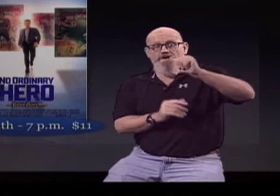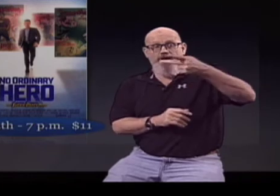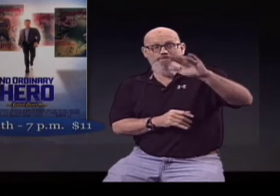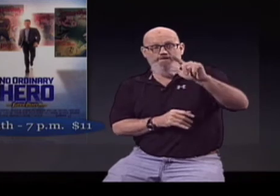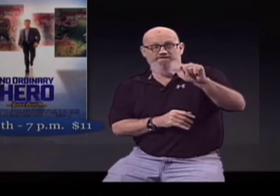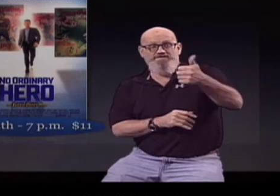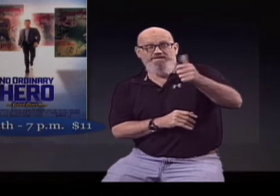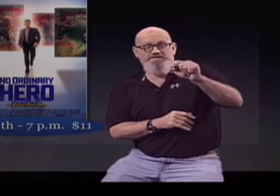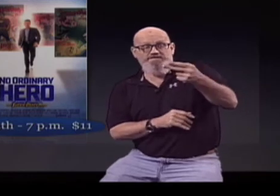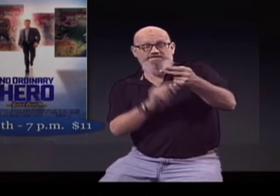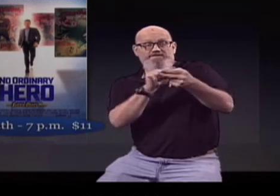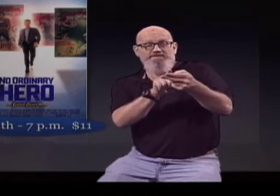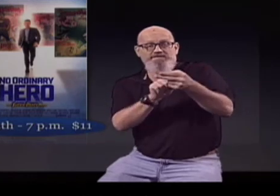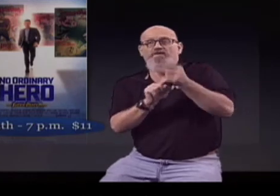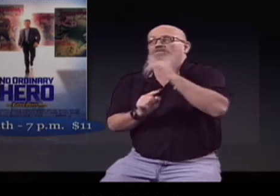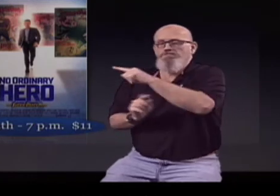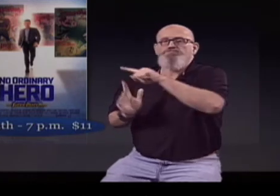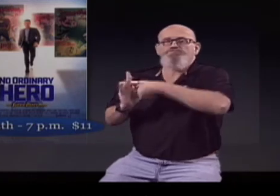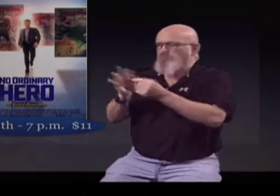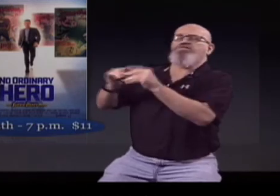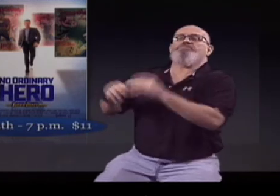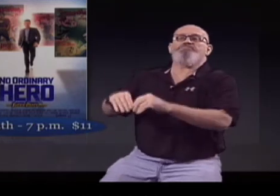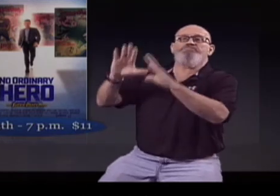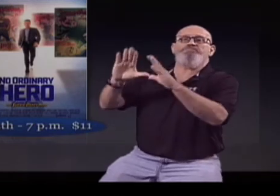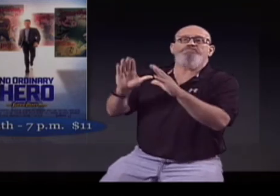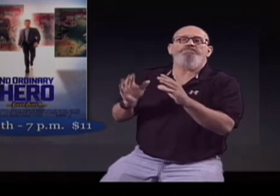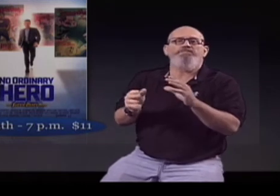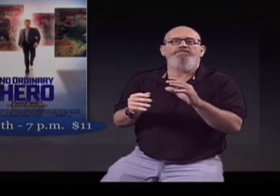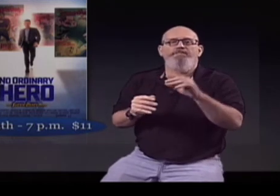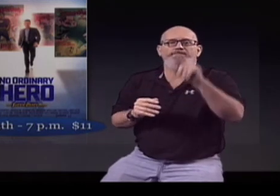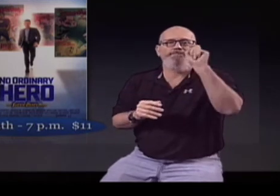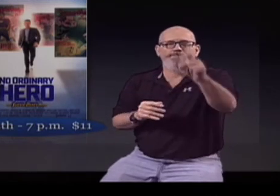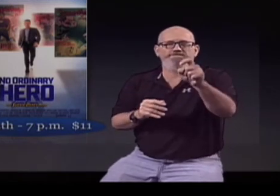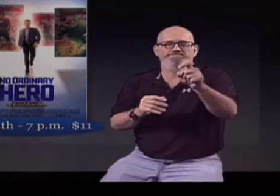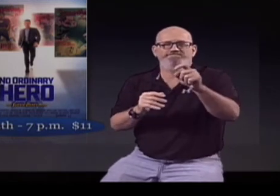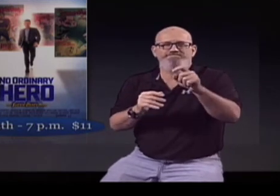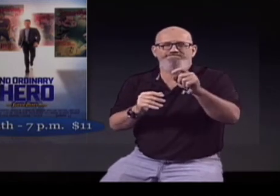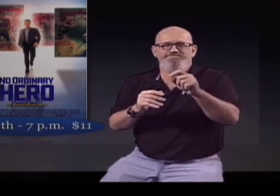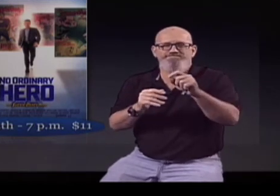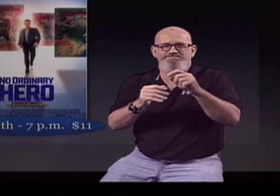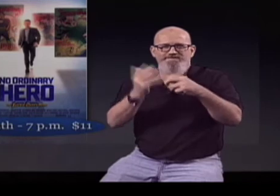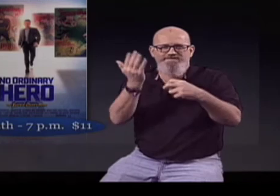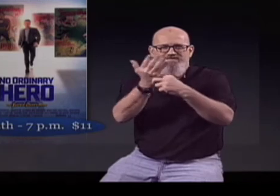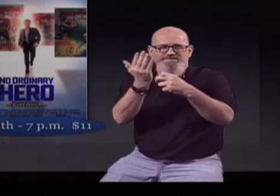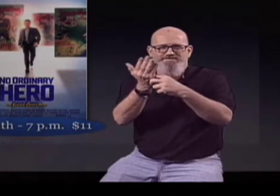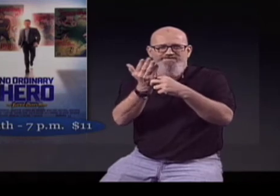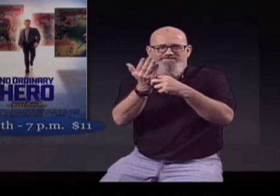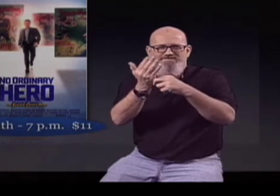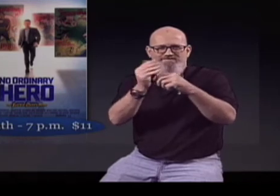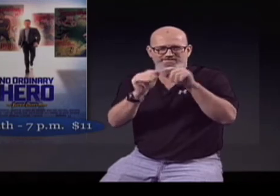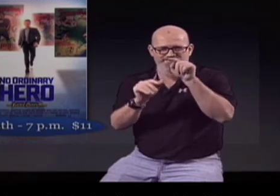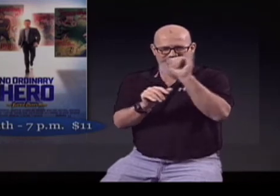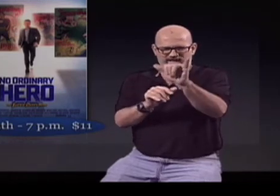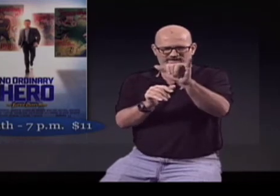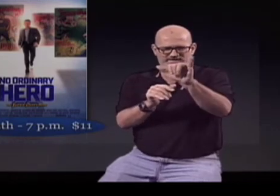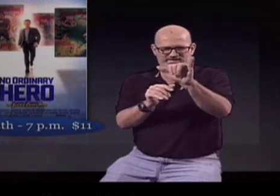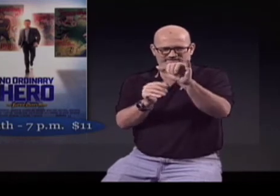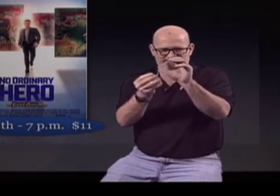As I said, April 10th is when the pre-ticket sales will start and the tickets will be available for